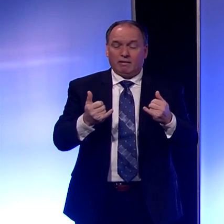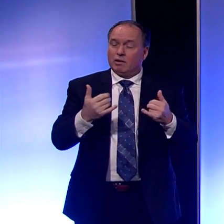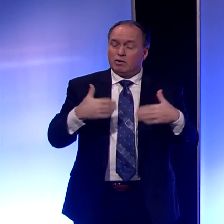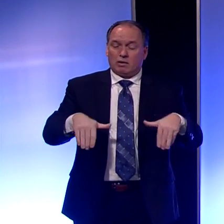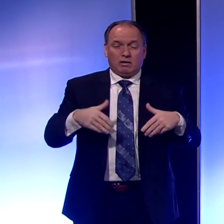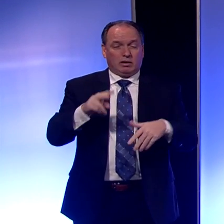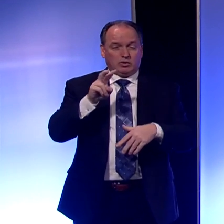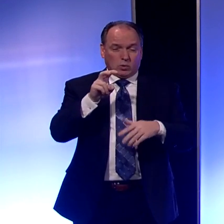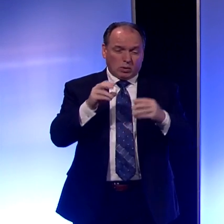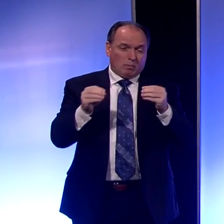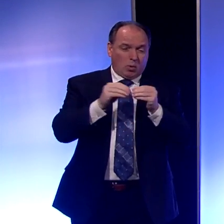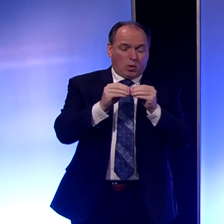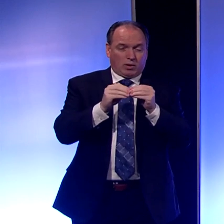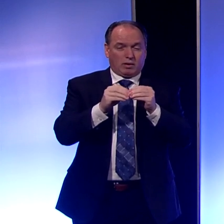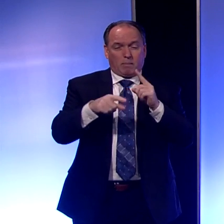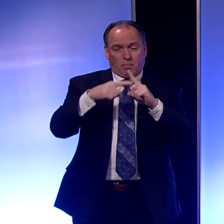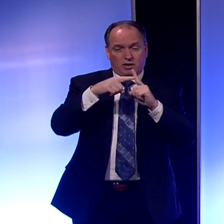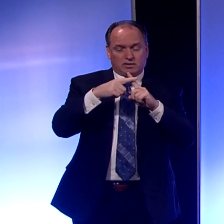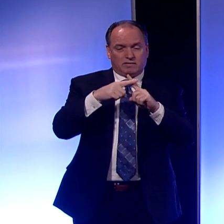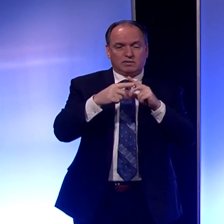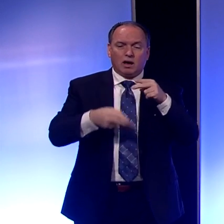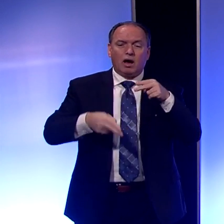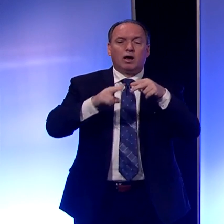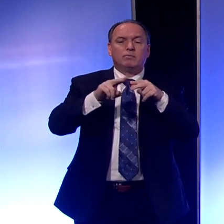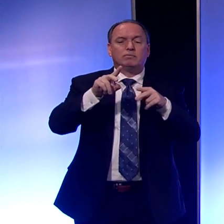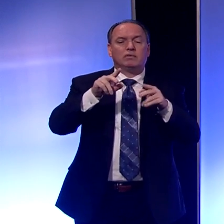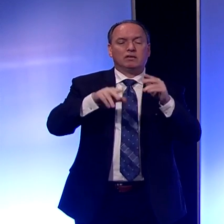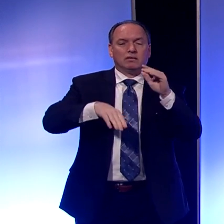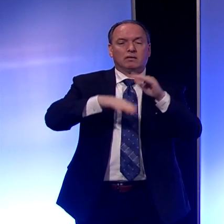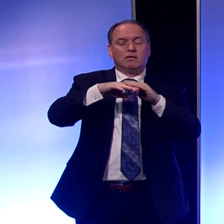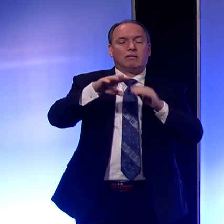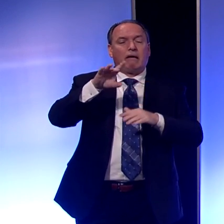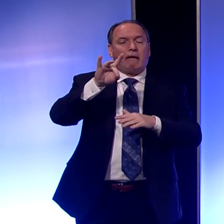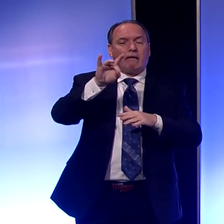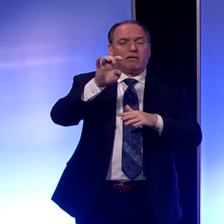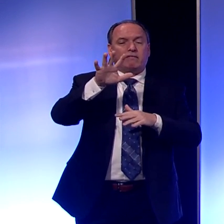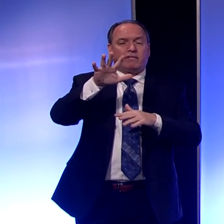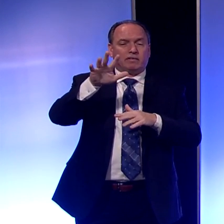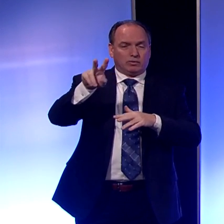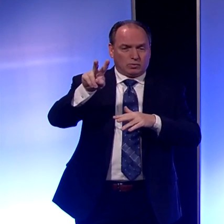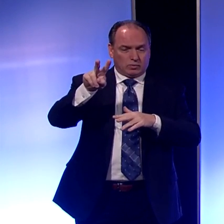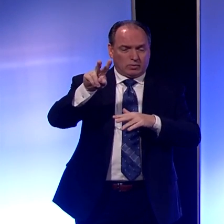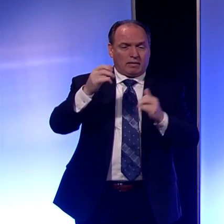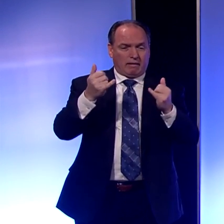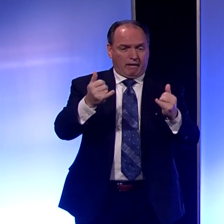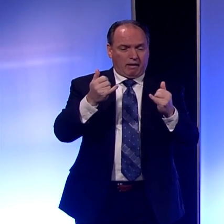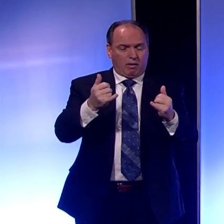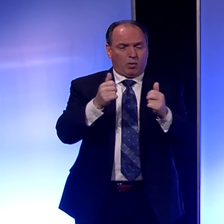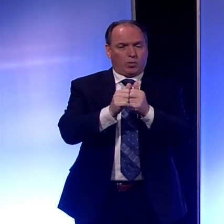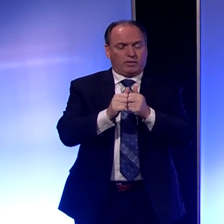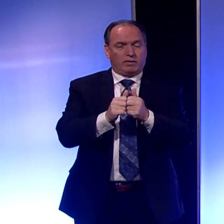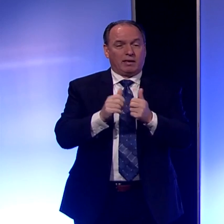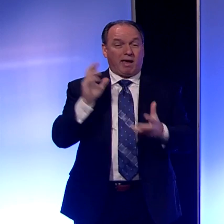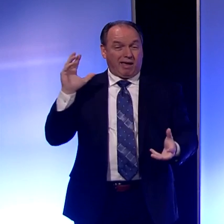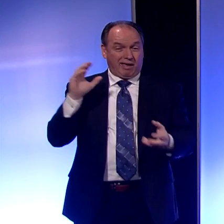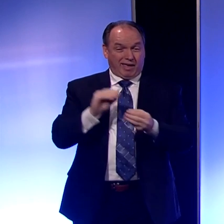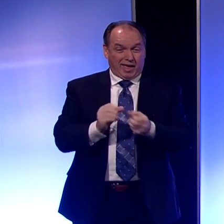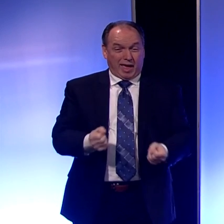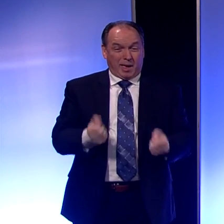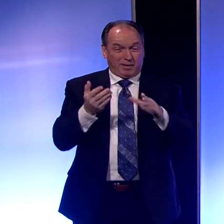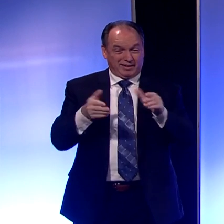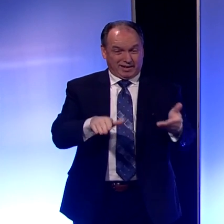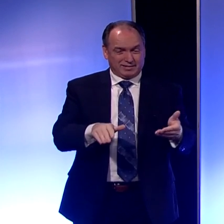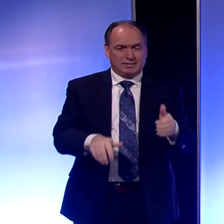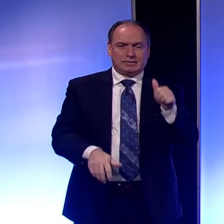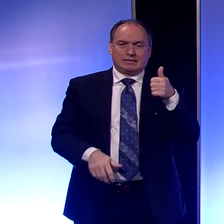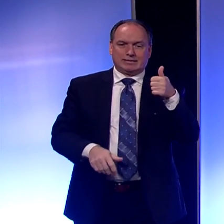200 more positives, up to 852, with 10 deaths being reported across the